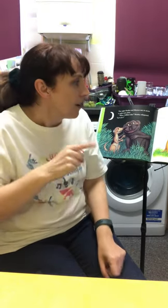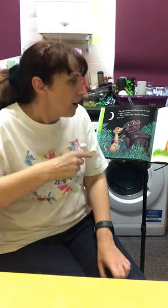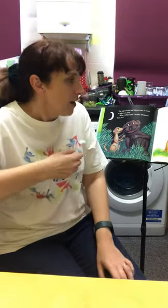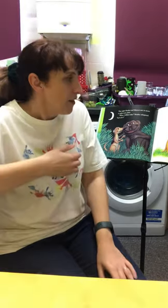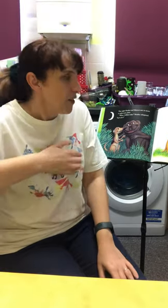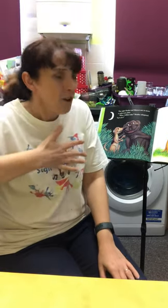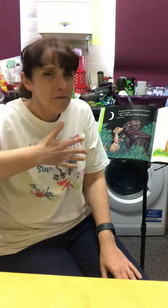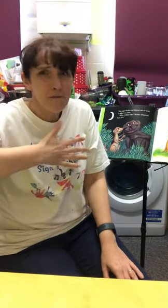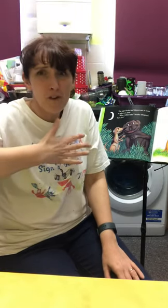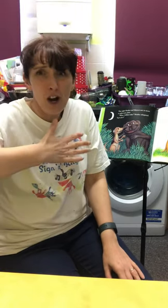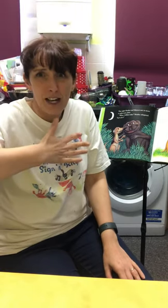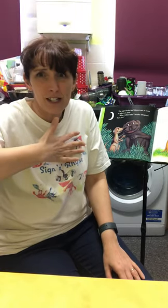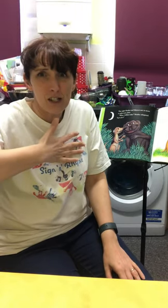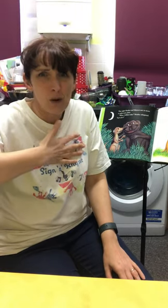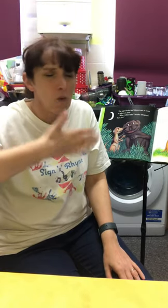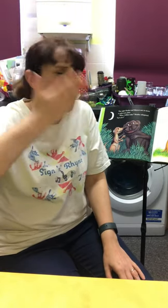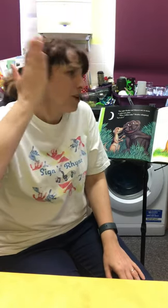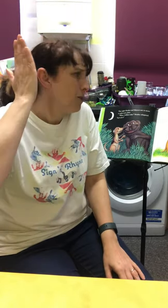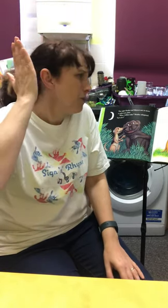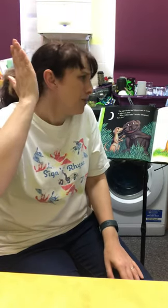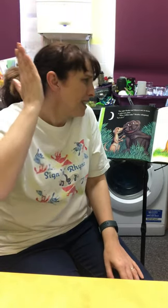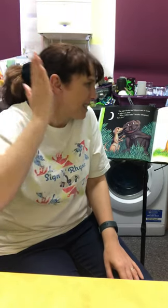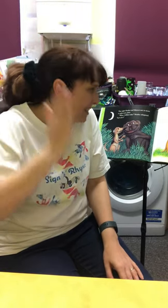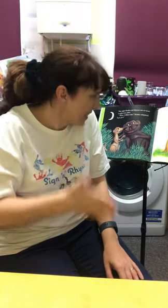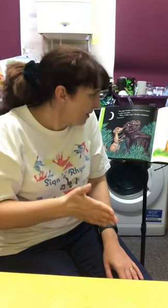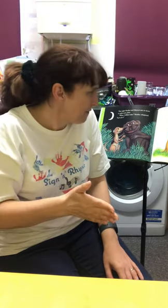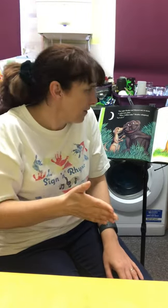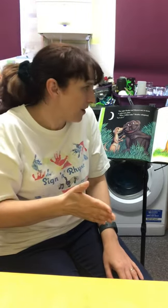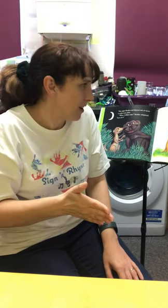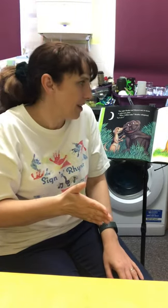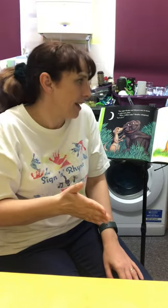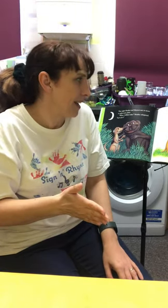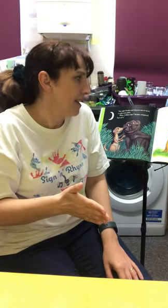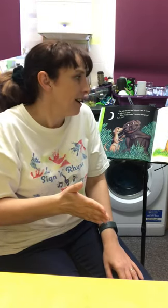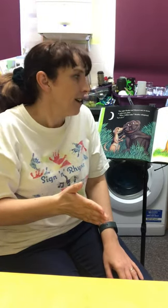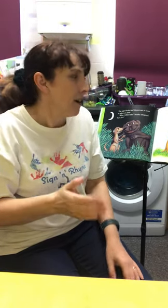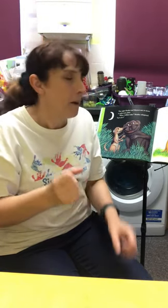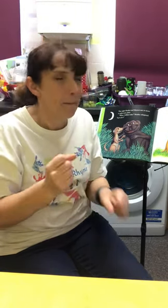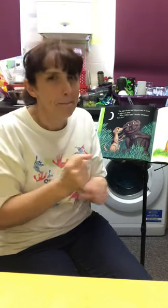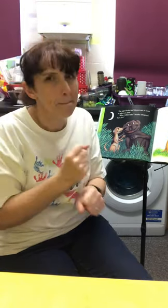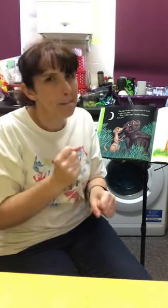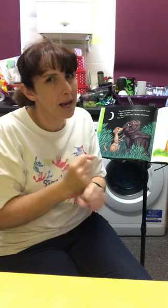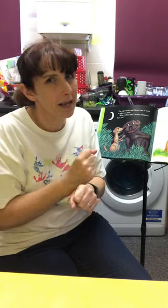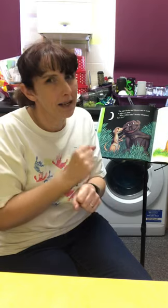The fright will definitely make